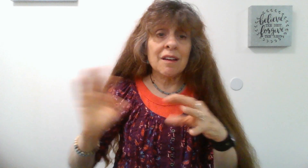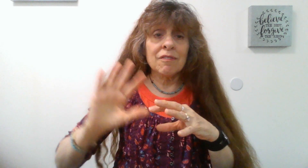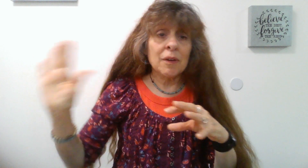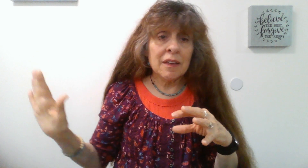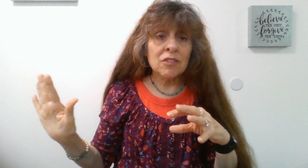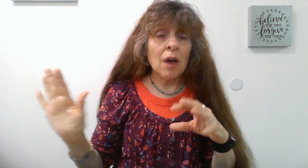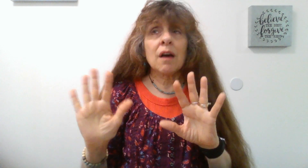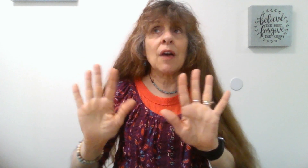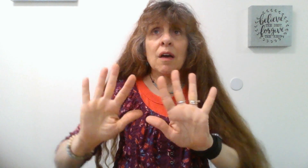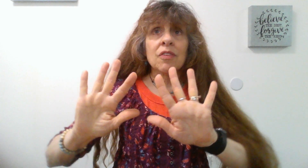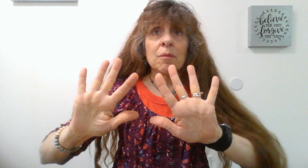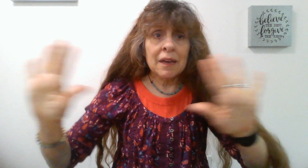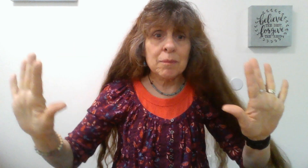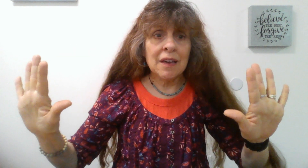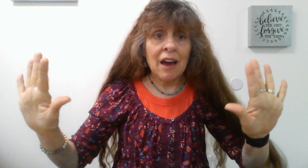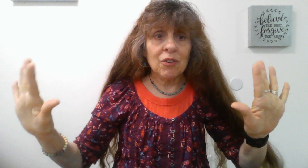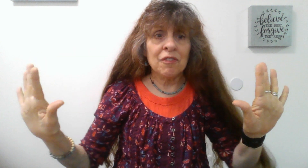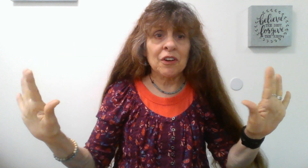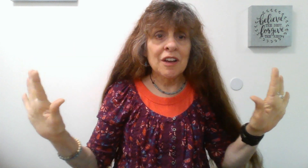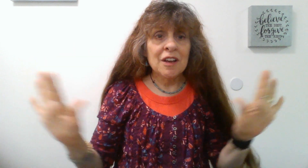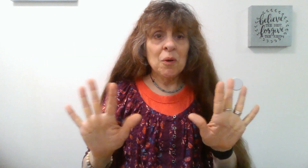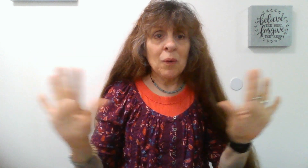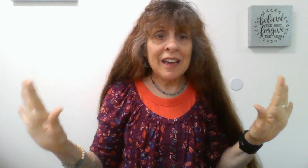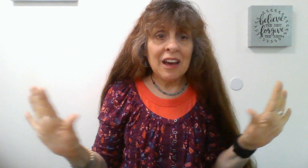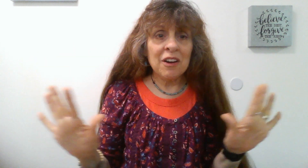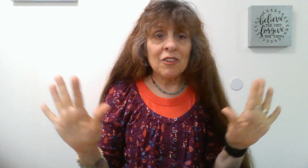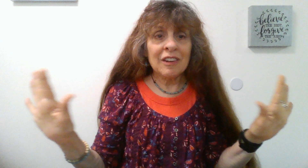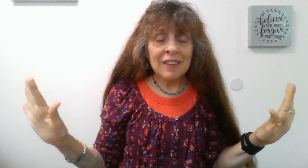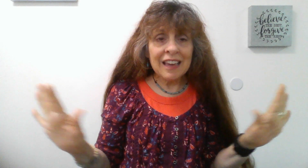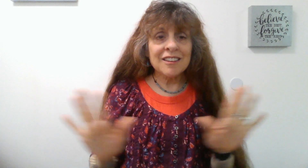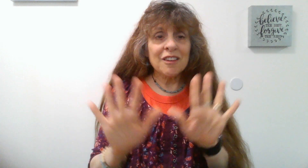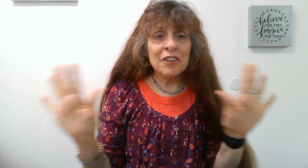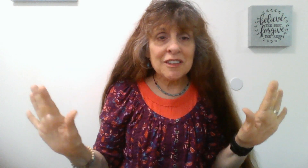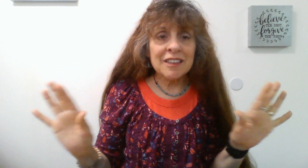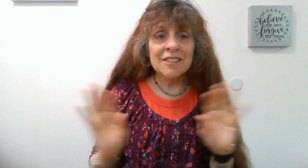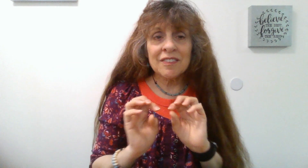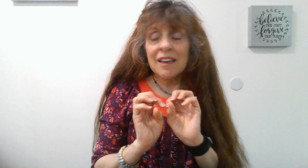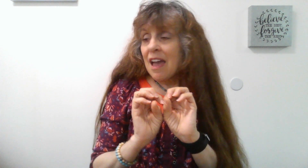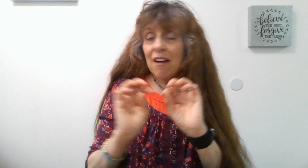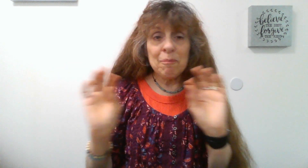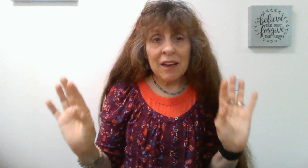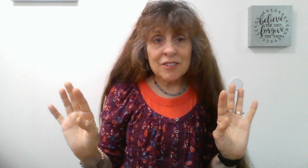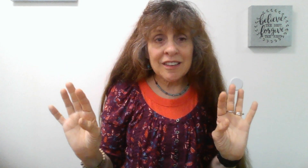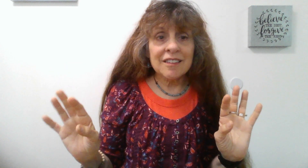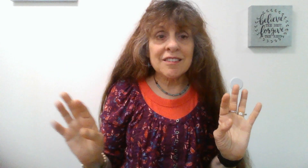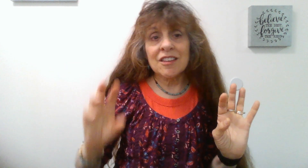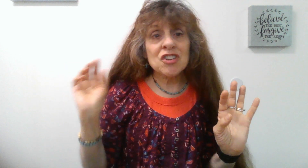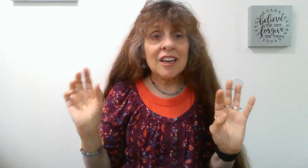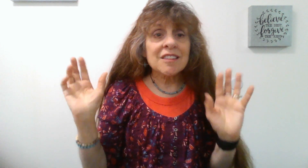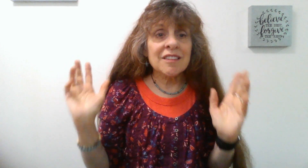of the enemy out of their way and out of their land and the Philistines that they have battles against and the giants and